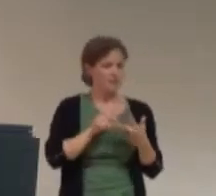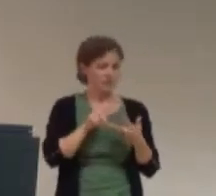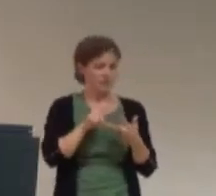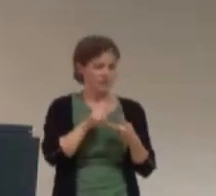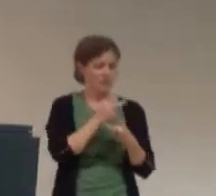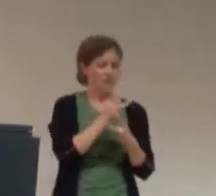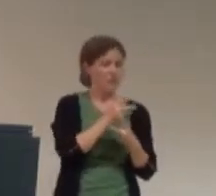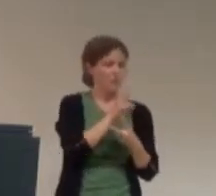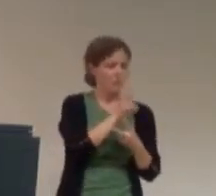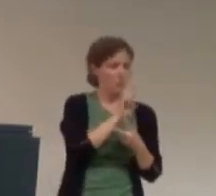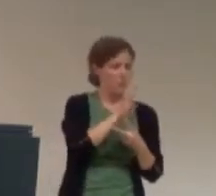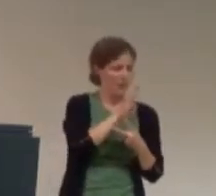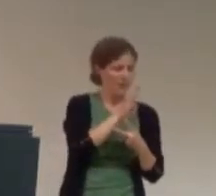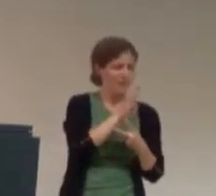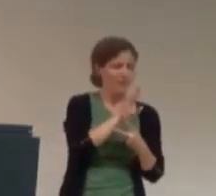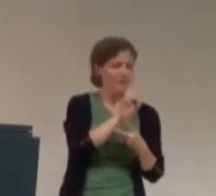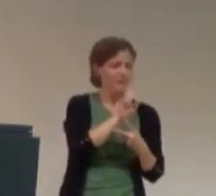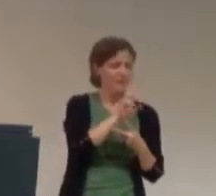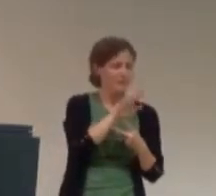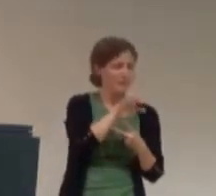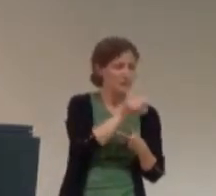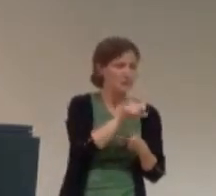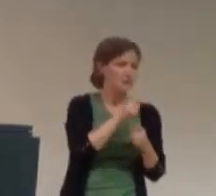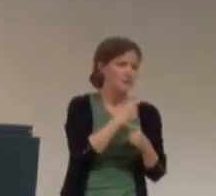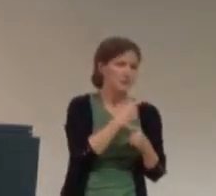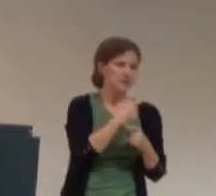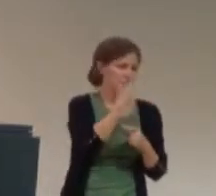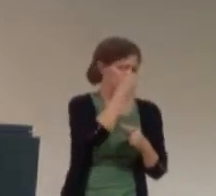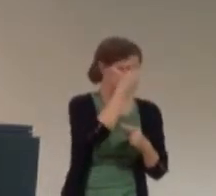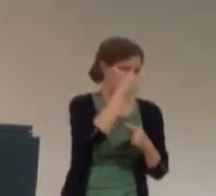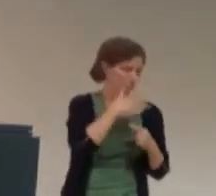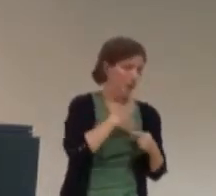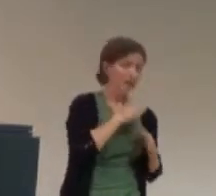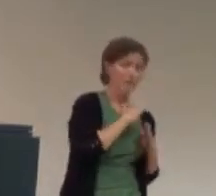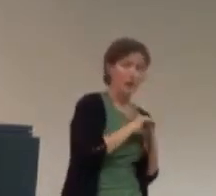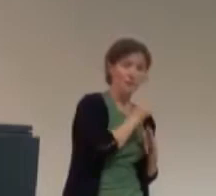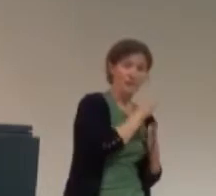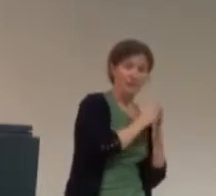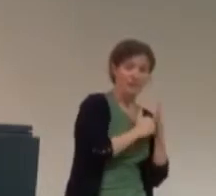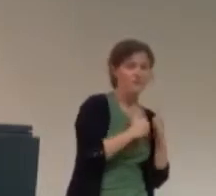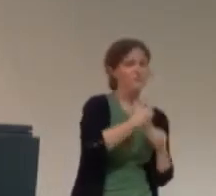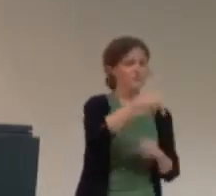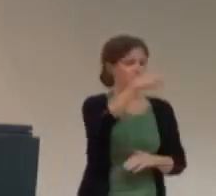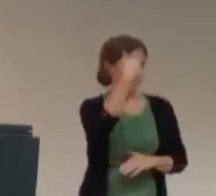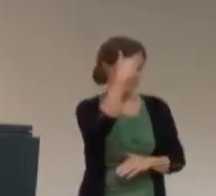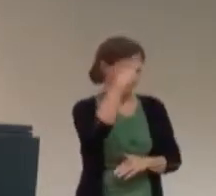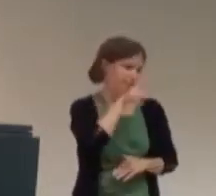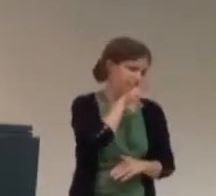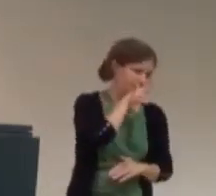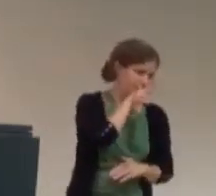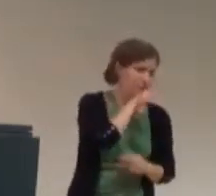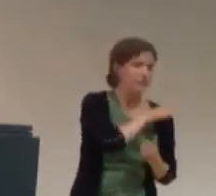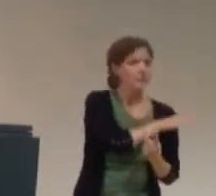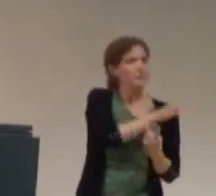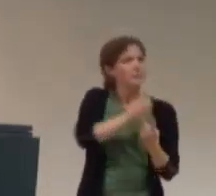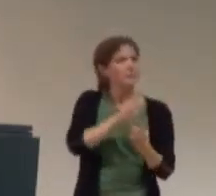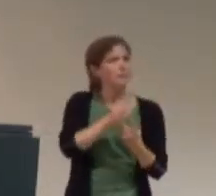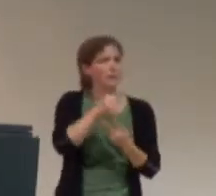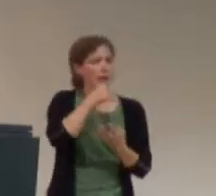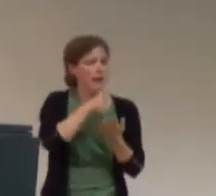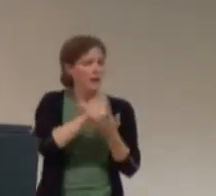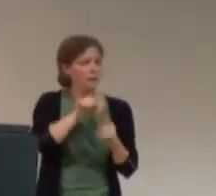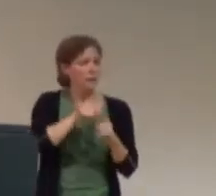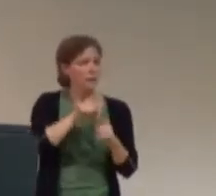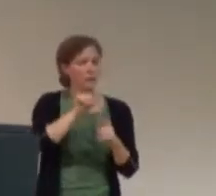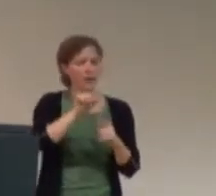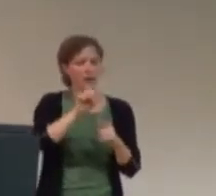on there. One was just a, um, video version of my top ten list. And the other was letters to an asexual where I read my